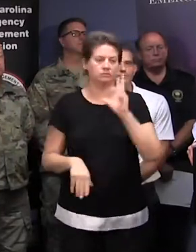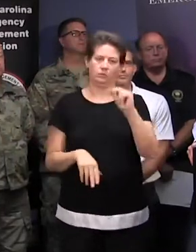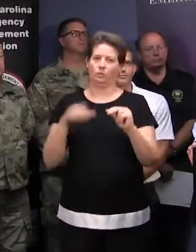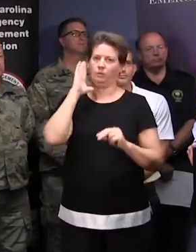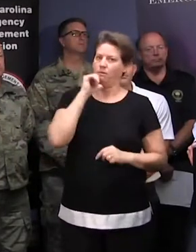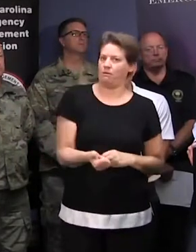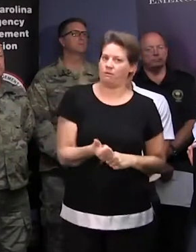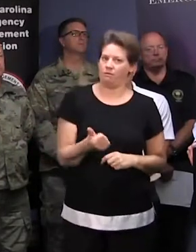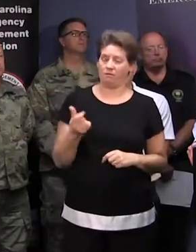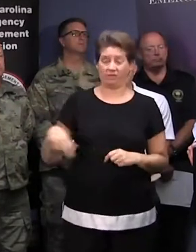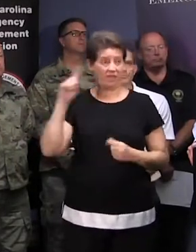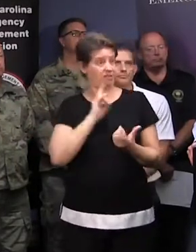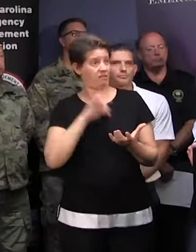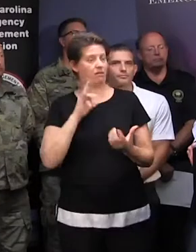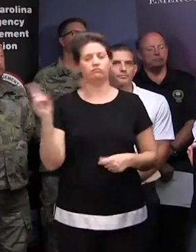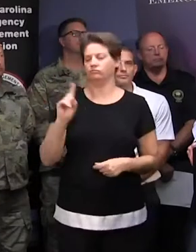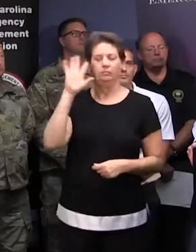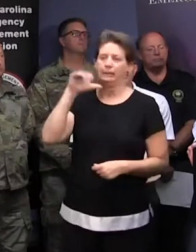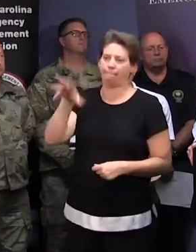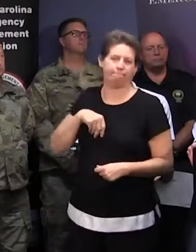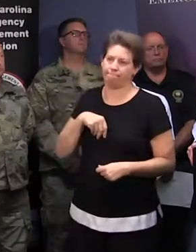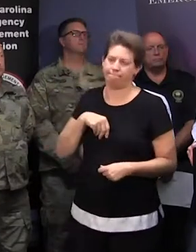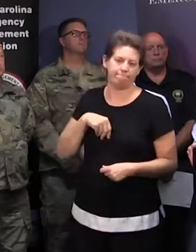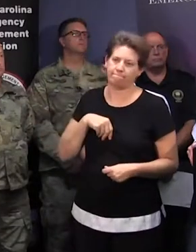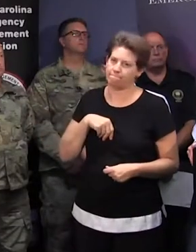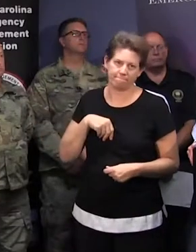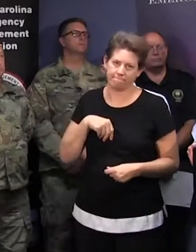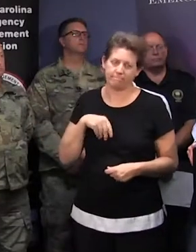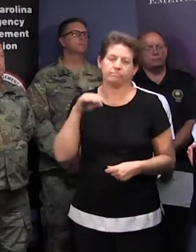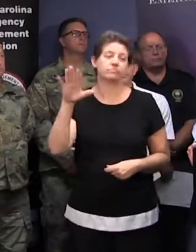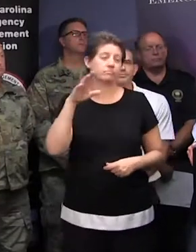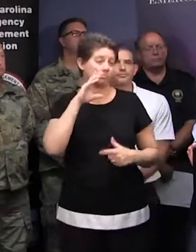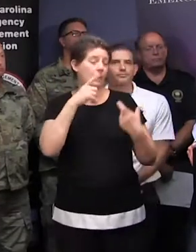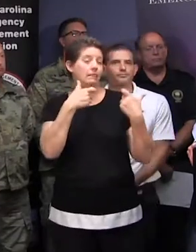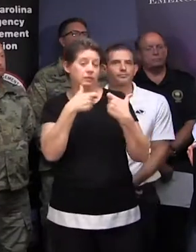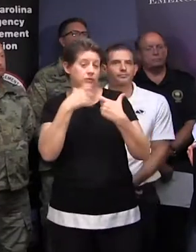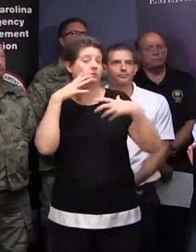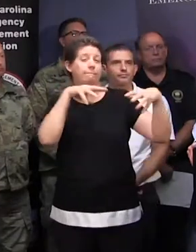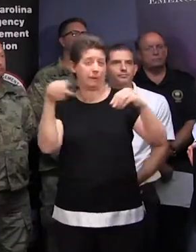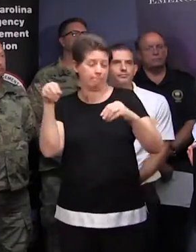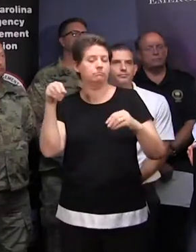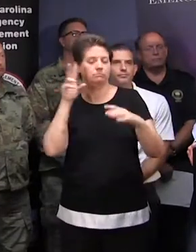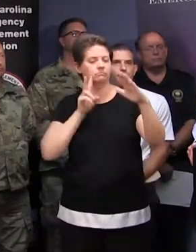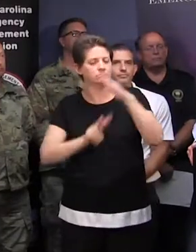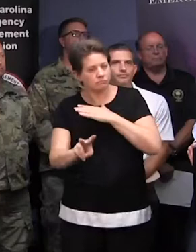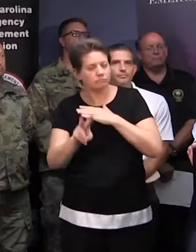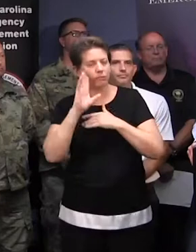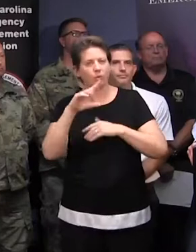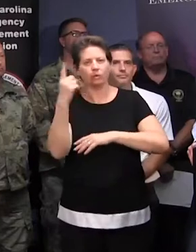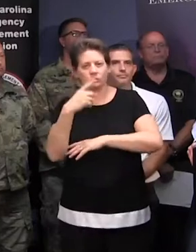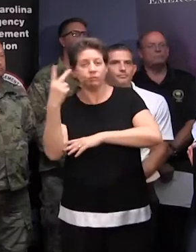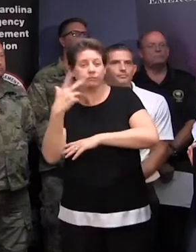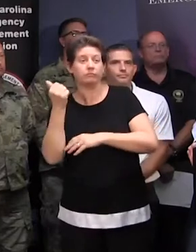advantage of this situation. We are not going to have electricity in large parts of the state for maybe days and